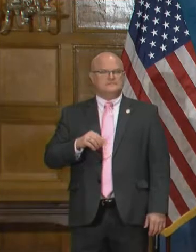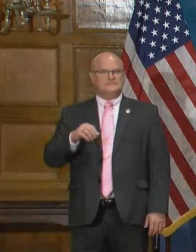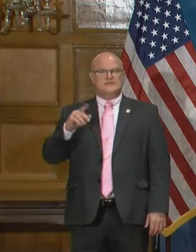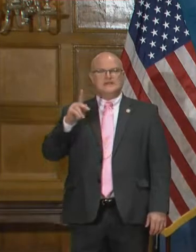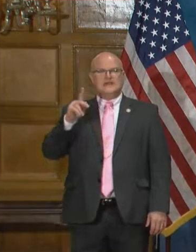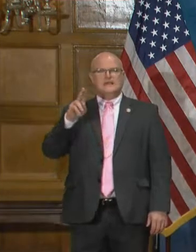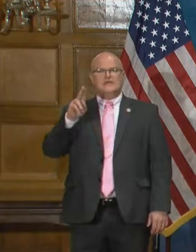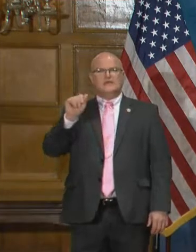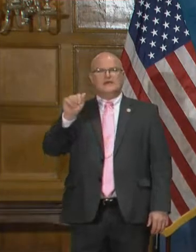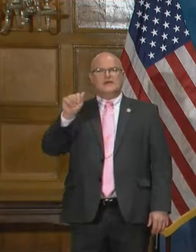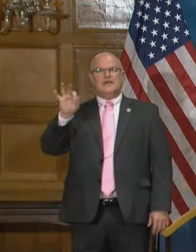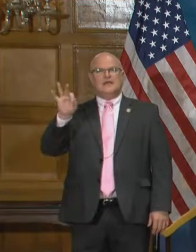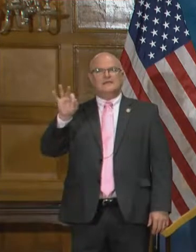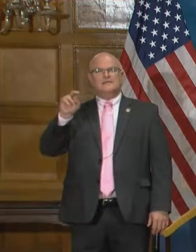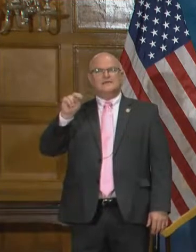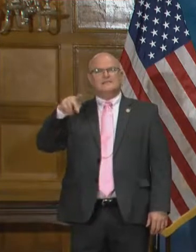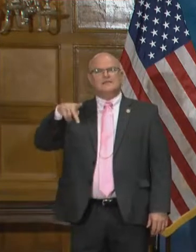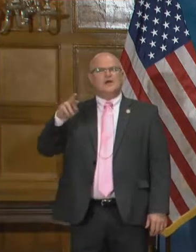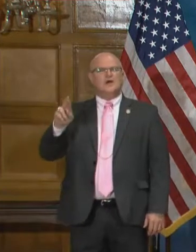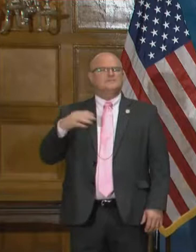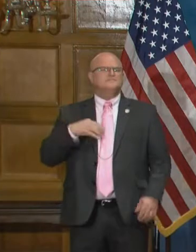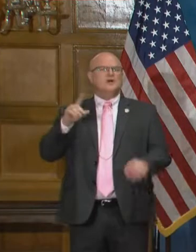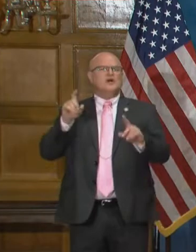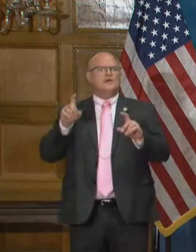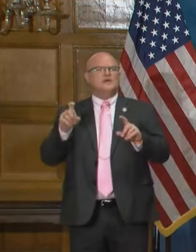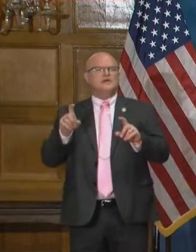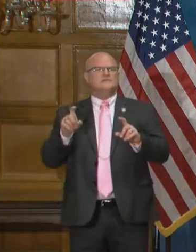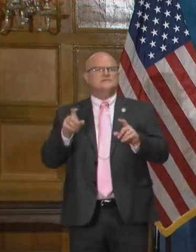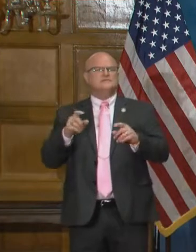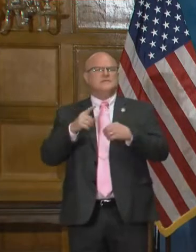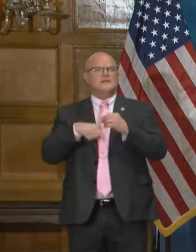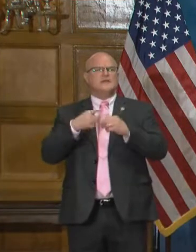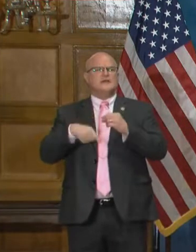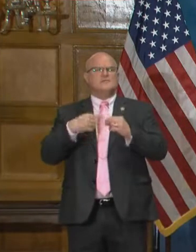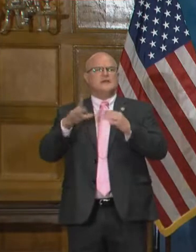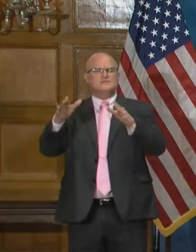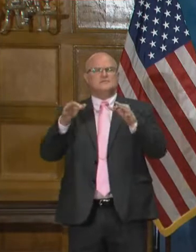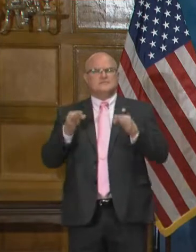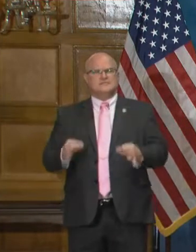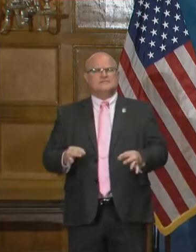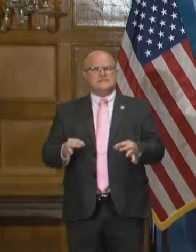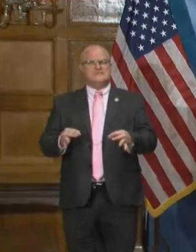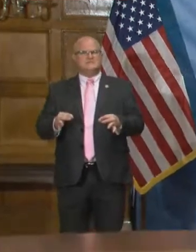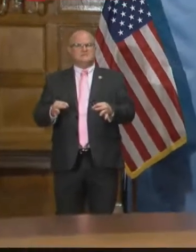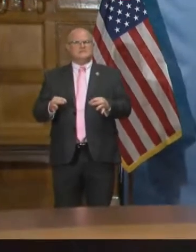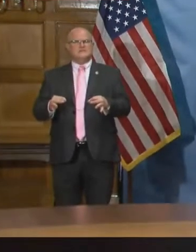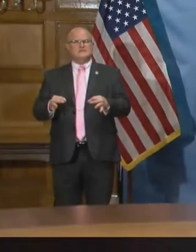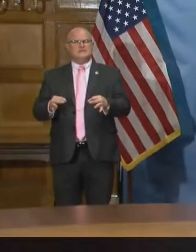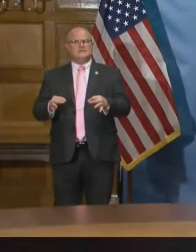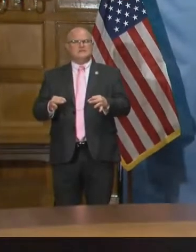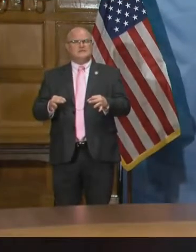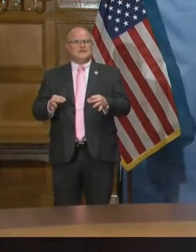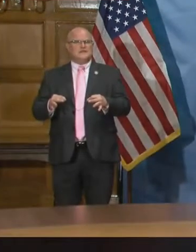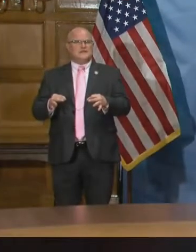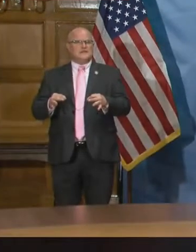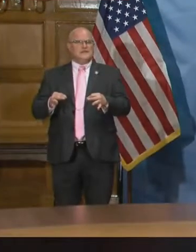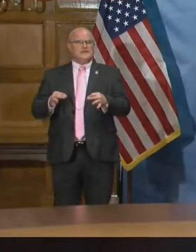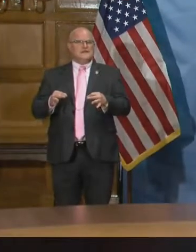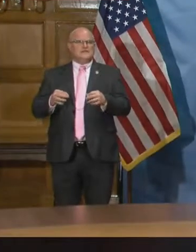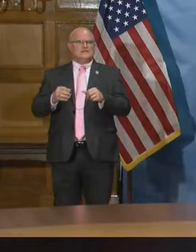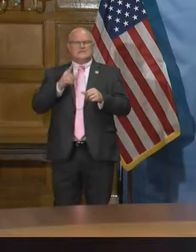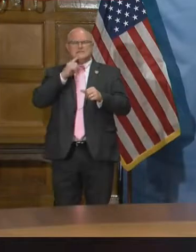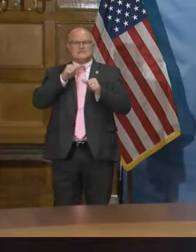KU AF NPR. And my question is off topic. It regards your decision on SB 24. Stand your ground.